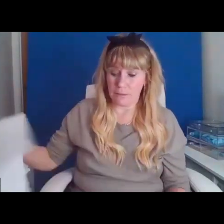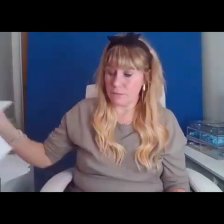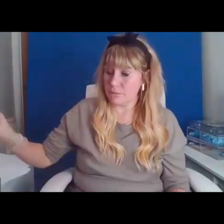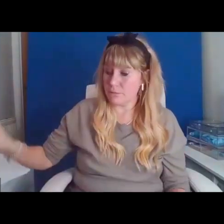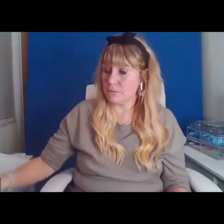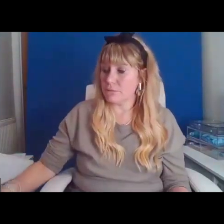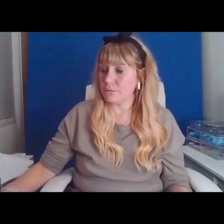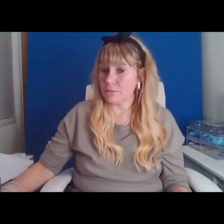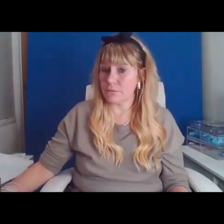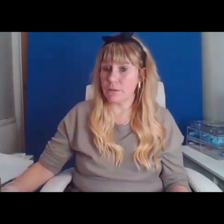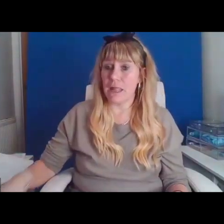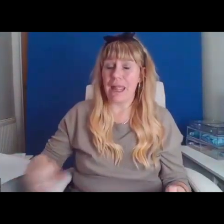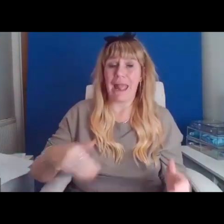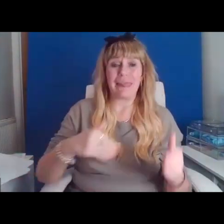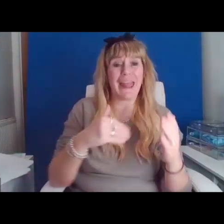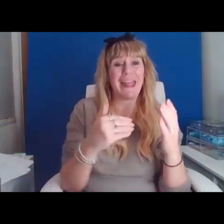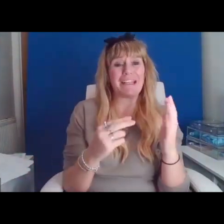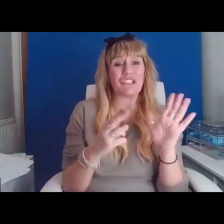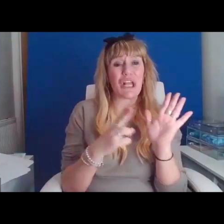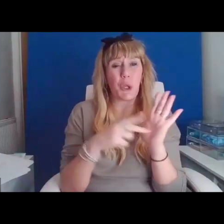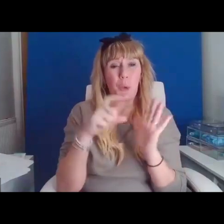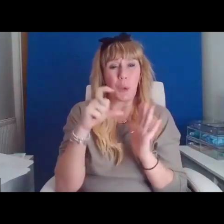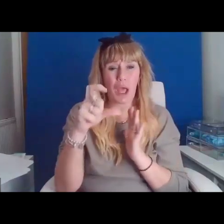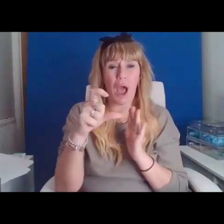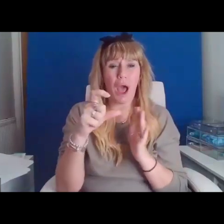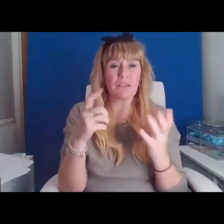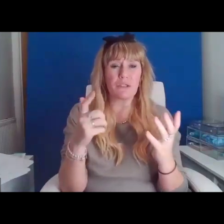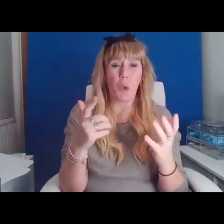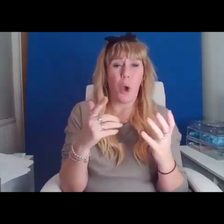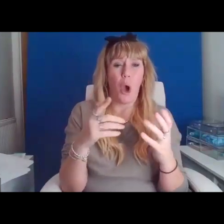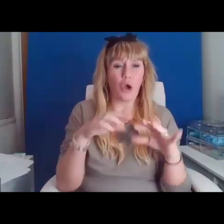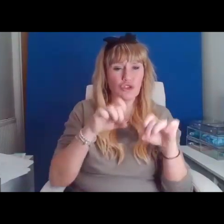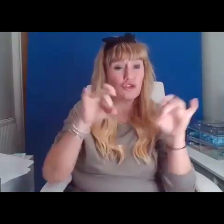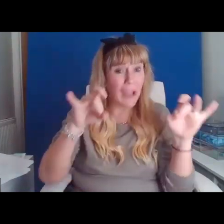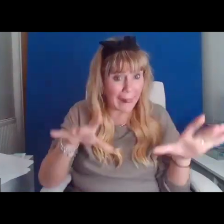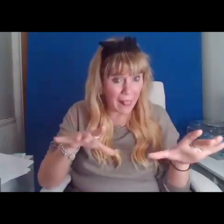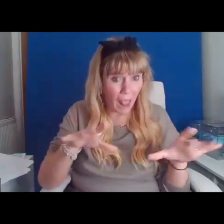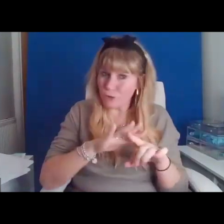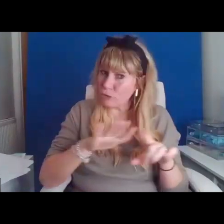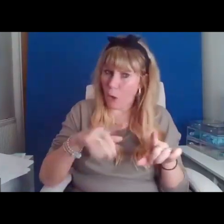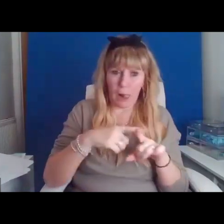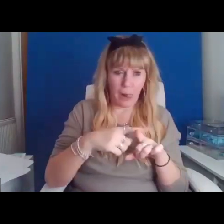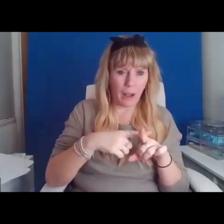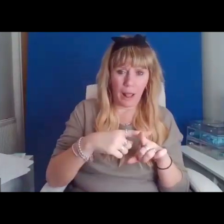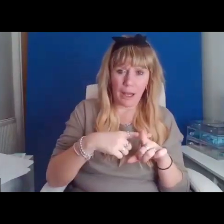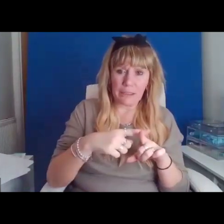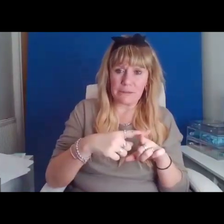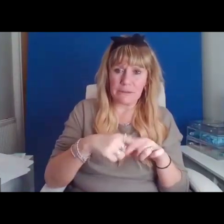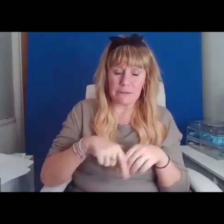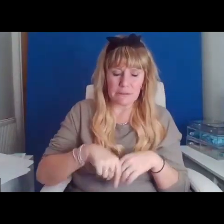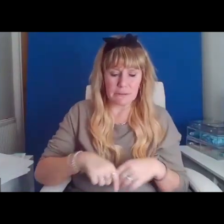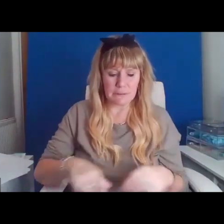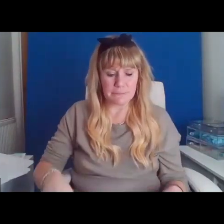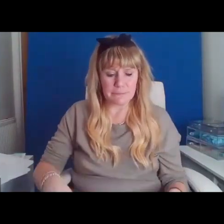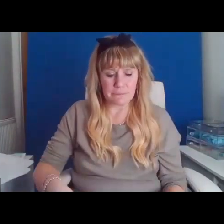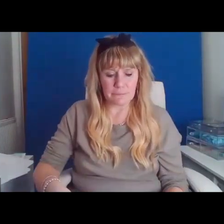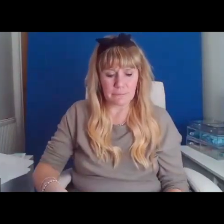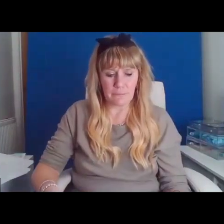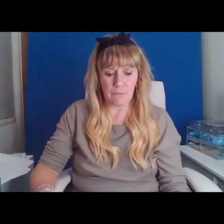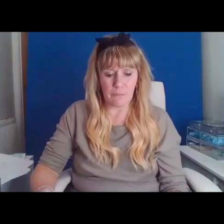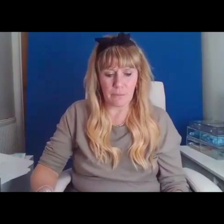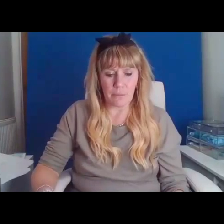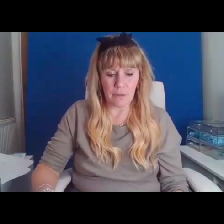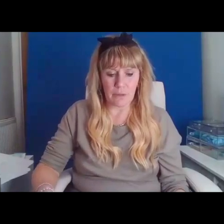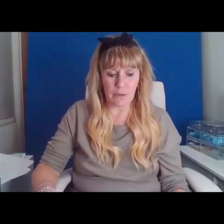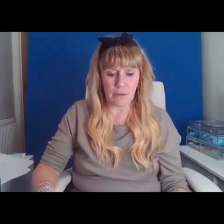Newcastle, Australia. Moolabimba is the Aboriginal name of the place. I acknowledge the Awabakal and Warramai peoples on